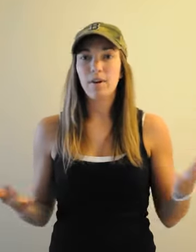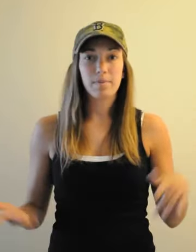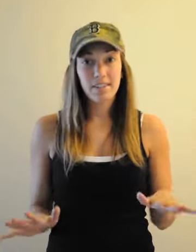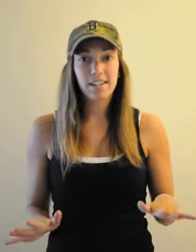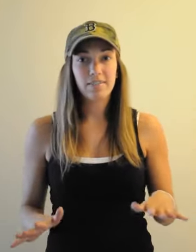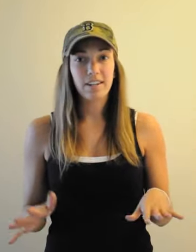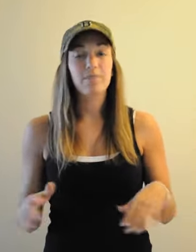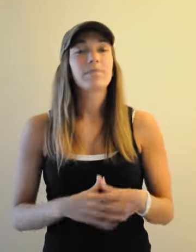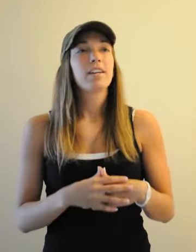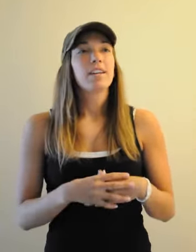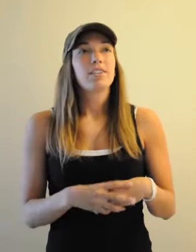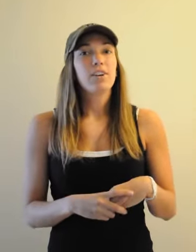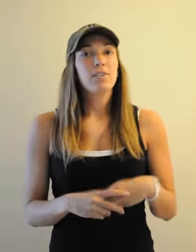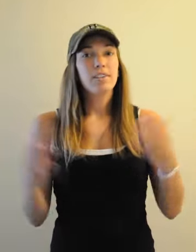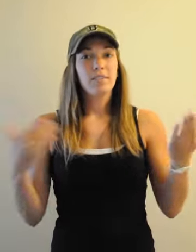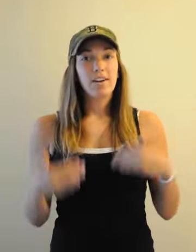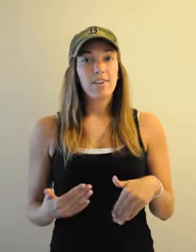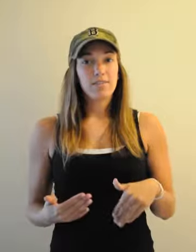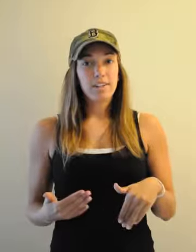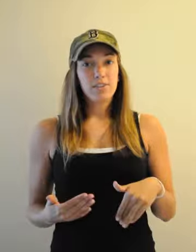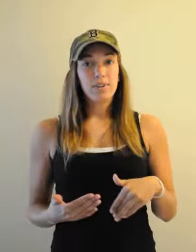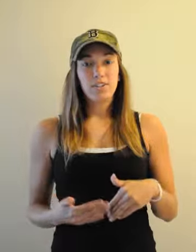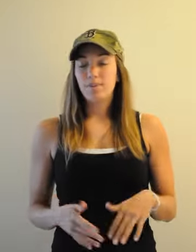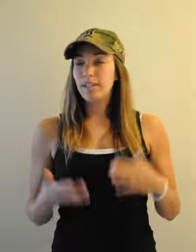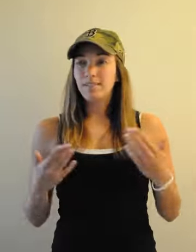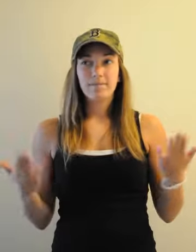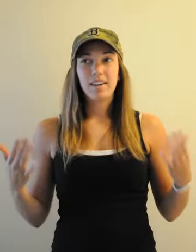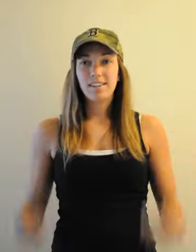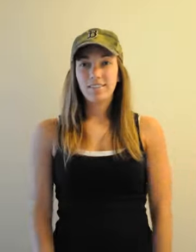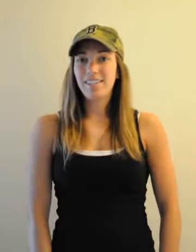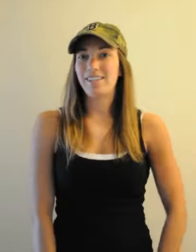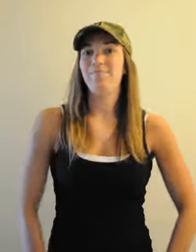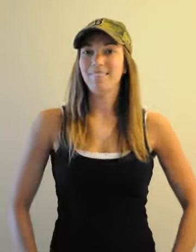probably be the last video. So, if you have other videos you want to show me, I'd love to see them, okay?